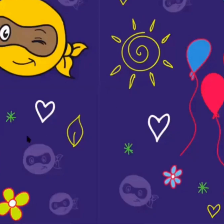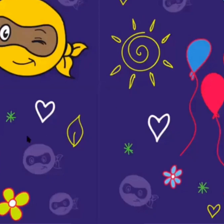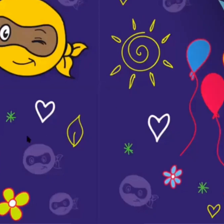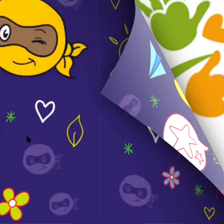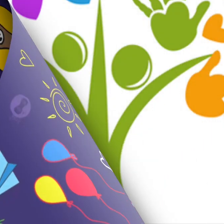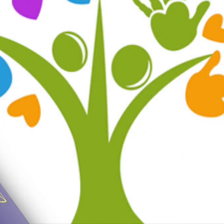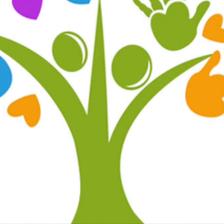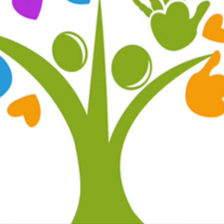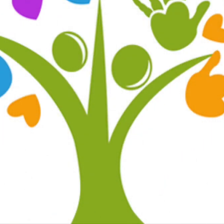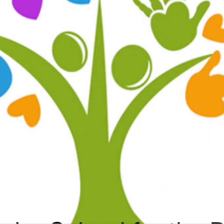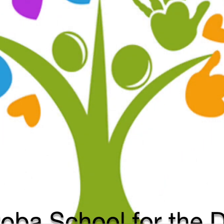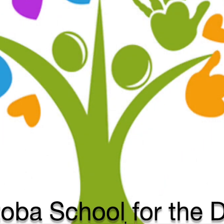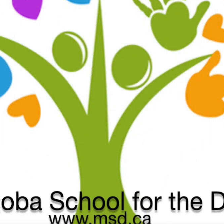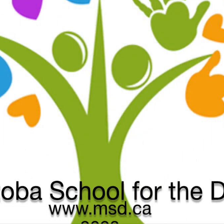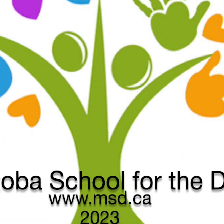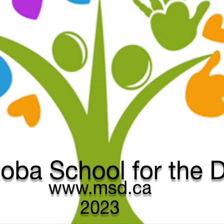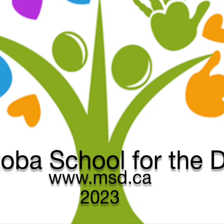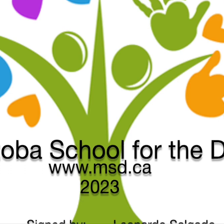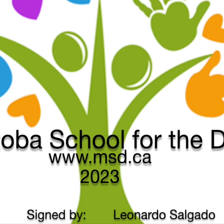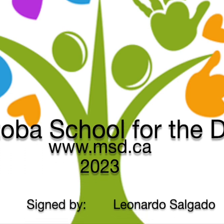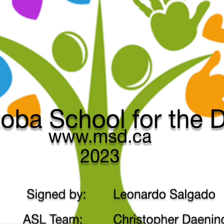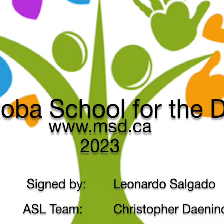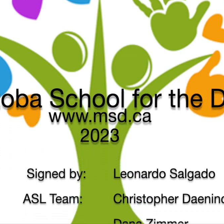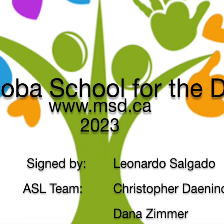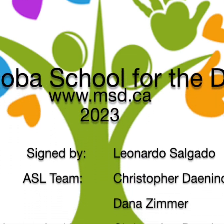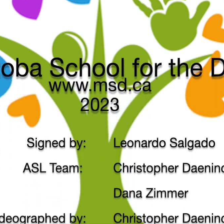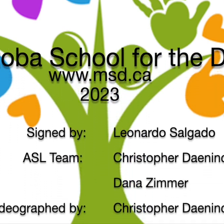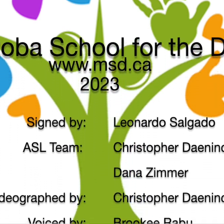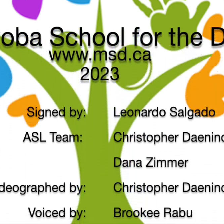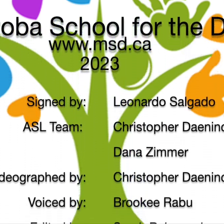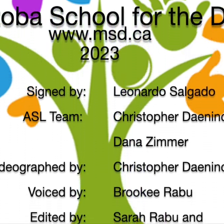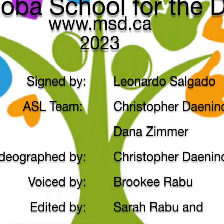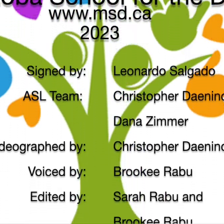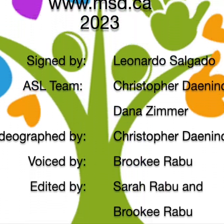Our will be made of it. Again,